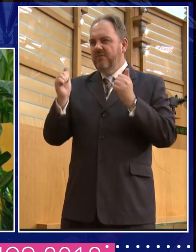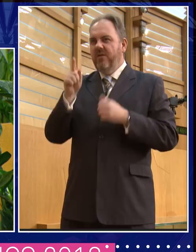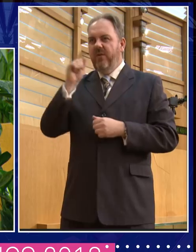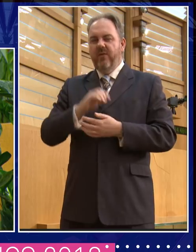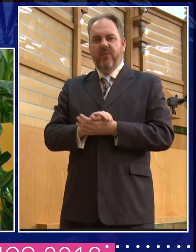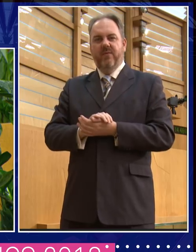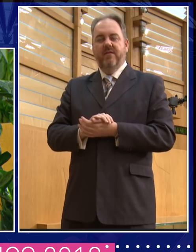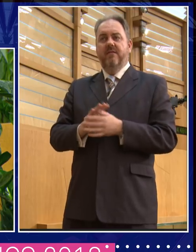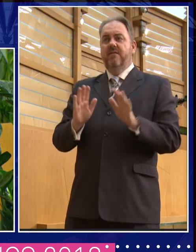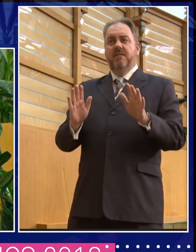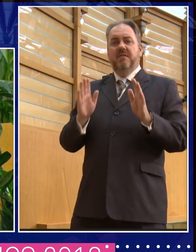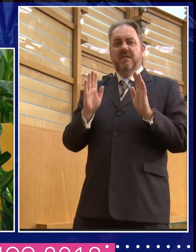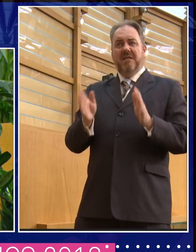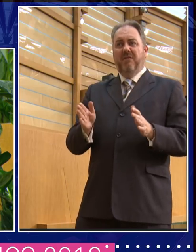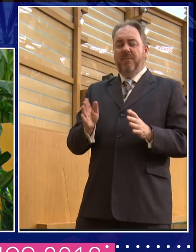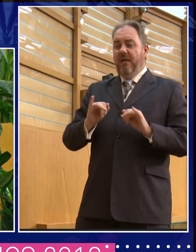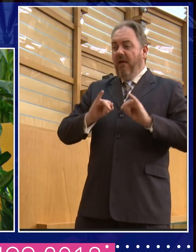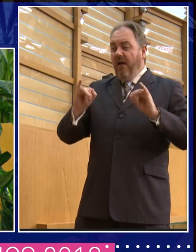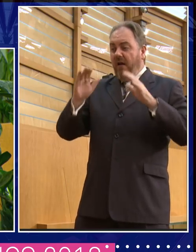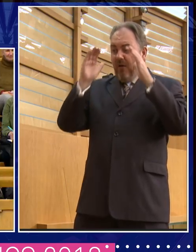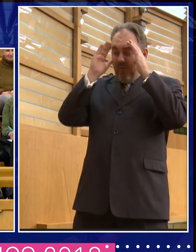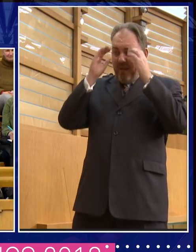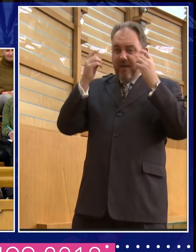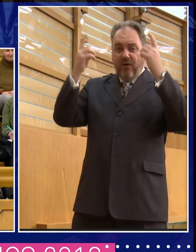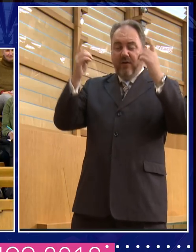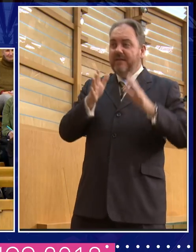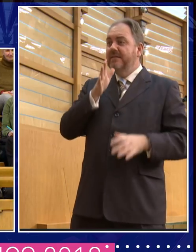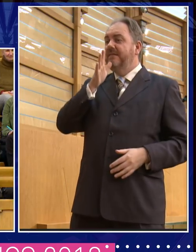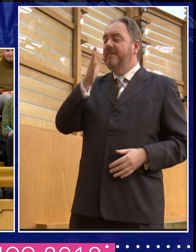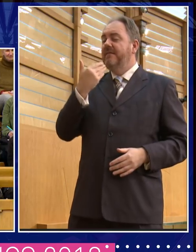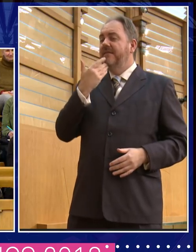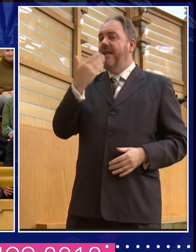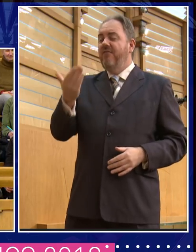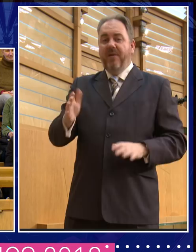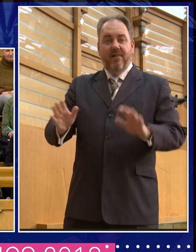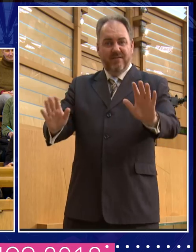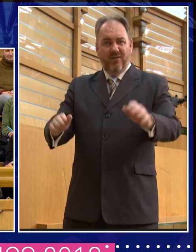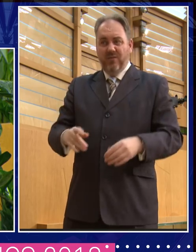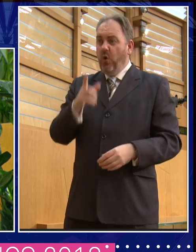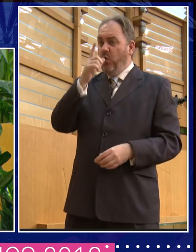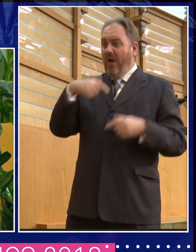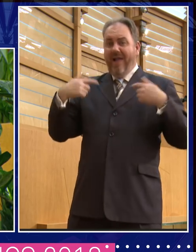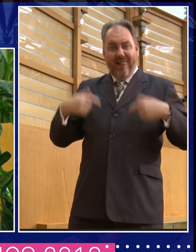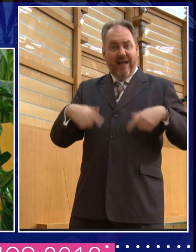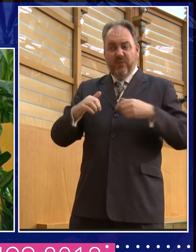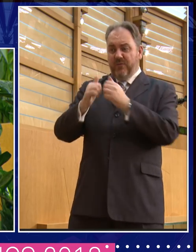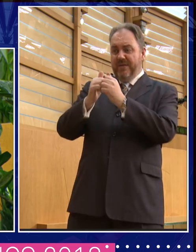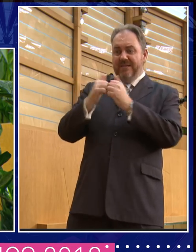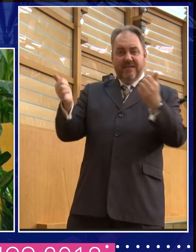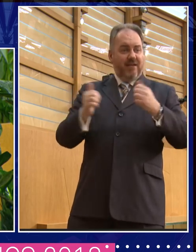don't have to make that a moral failing on my part. We can actually disagree fervently on